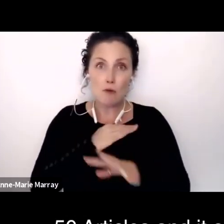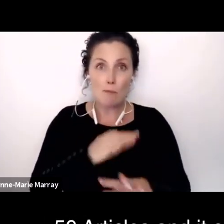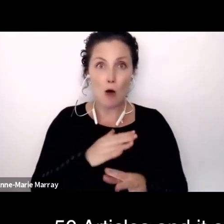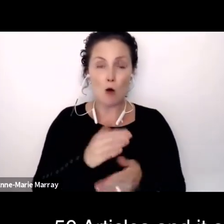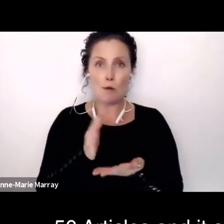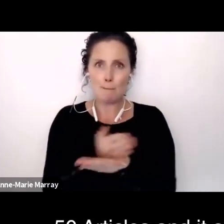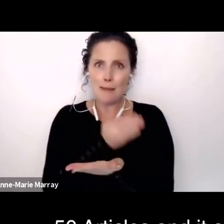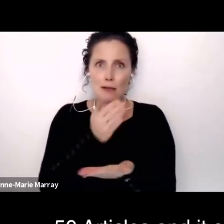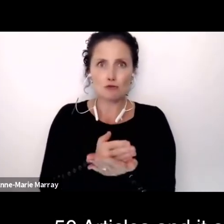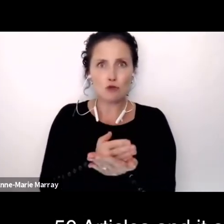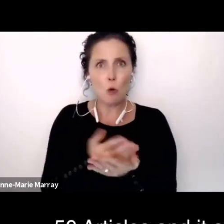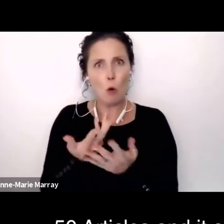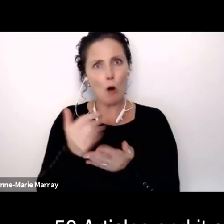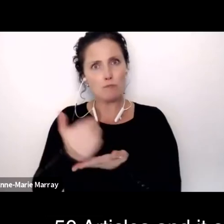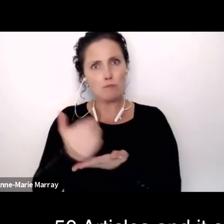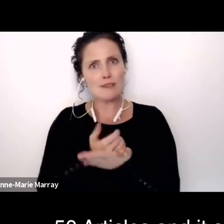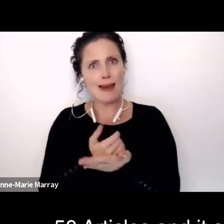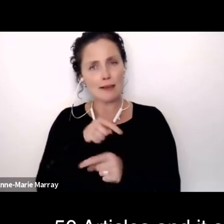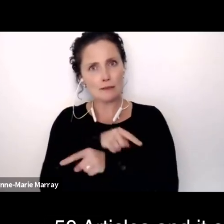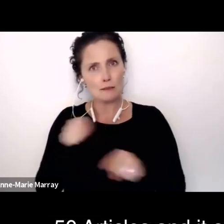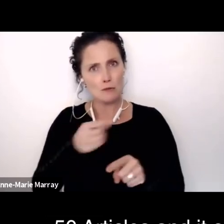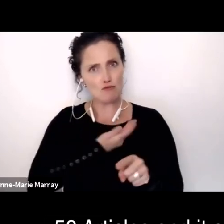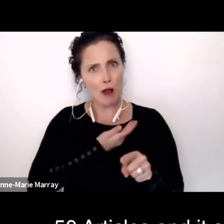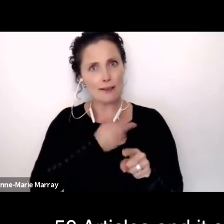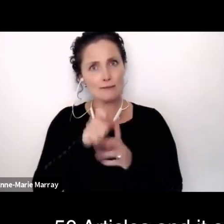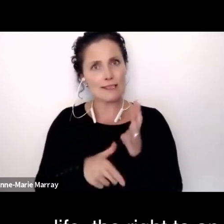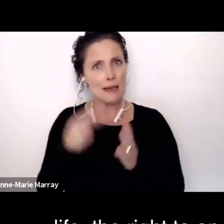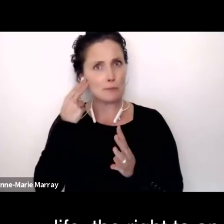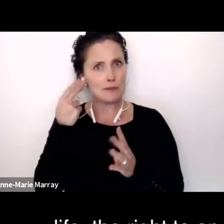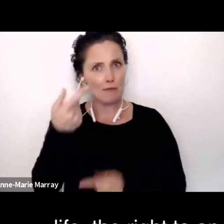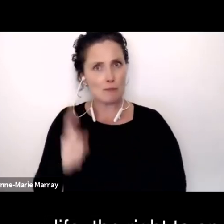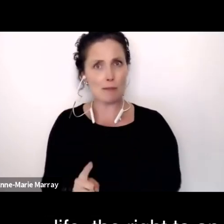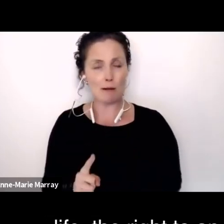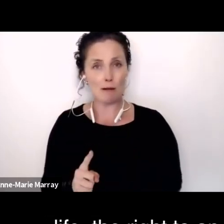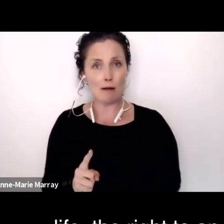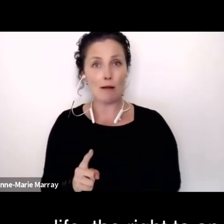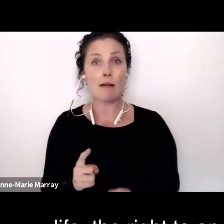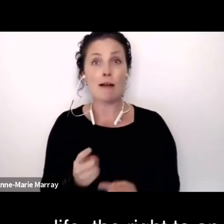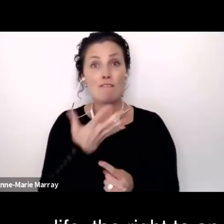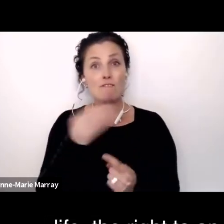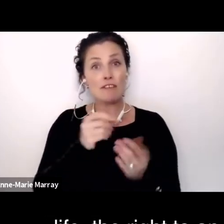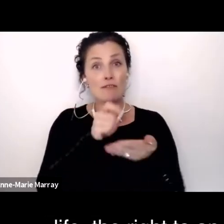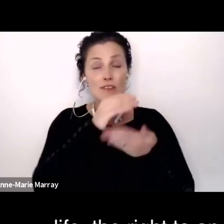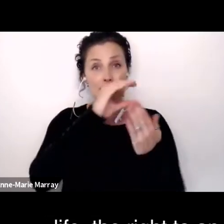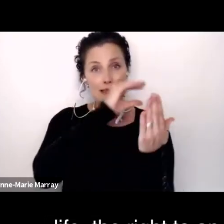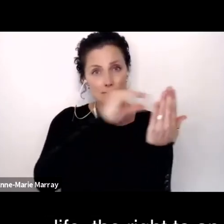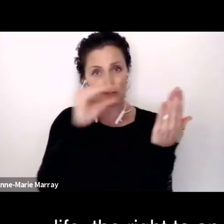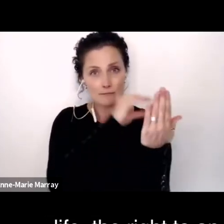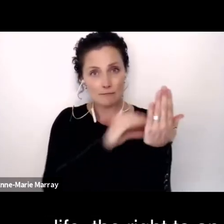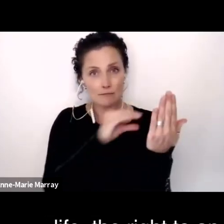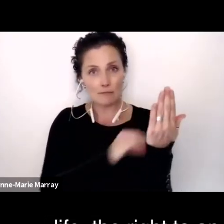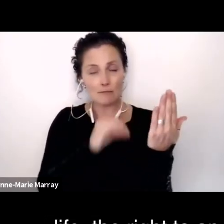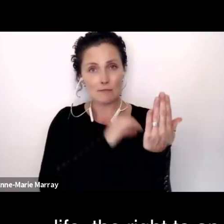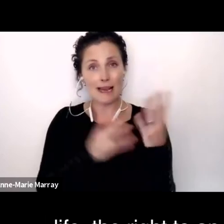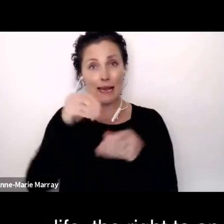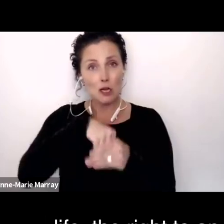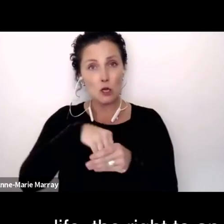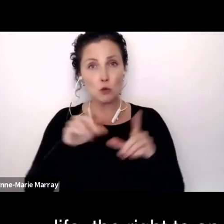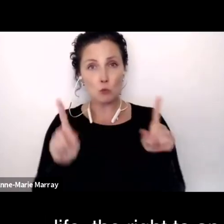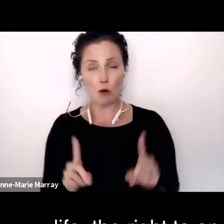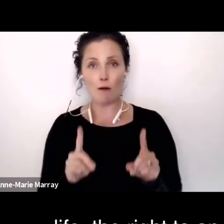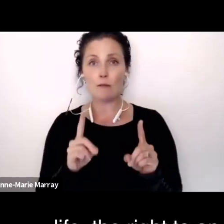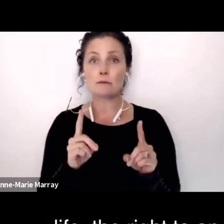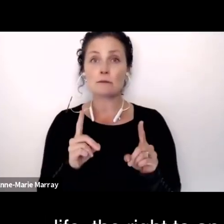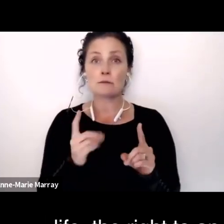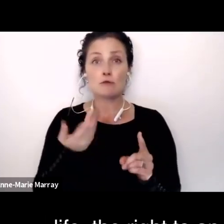Convention. has 50 articles, and it covers most aspects of our lives, including, let's say, the rights of life, the right